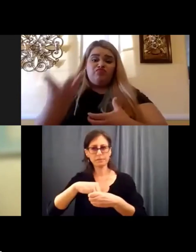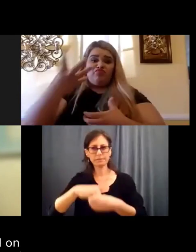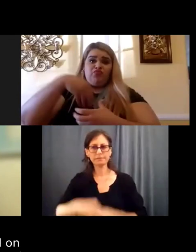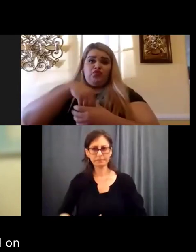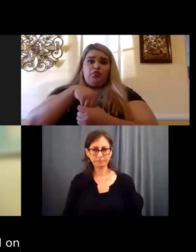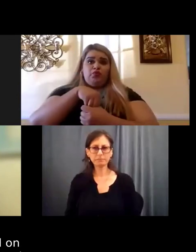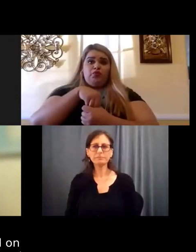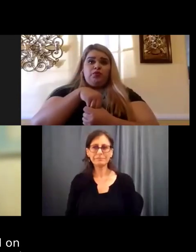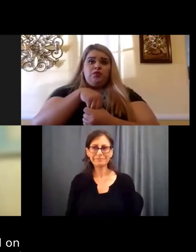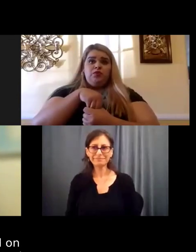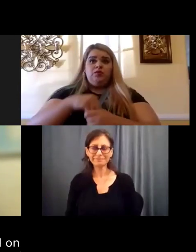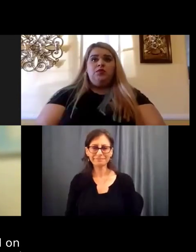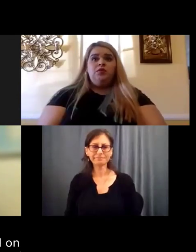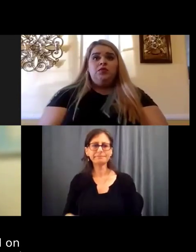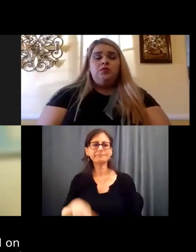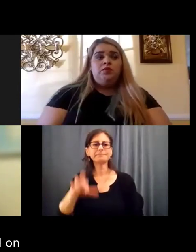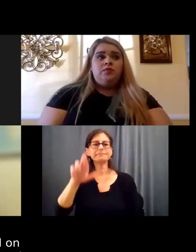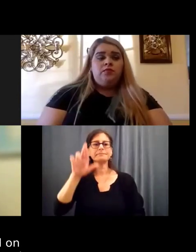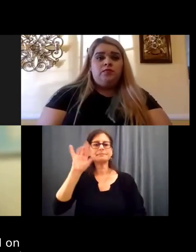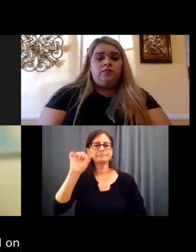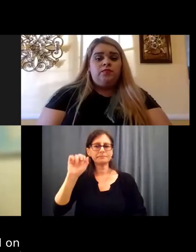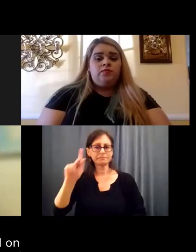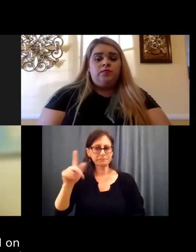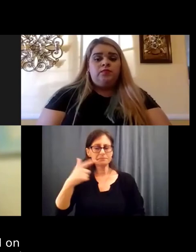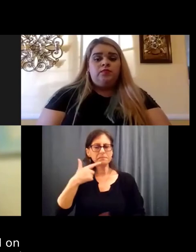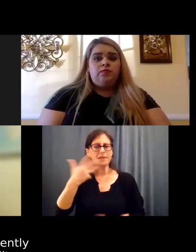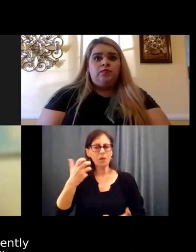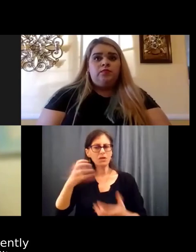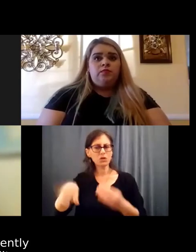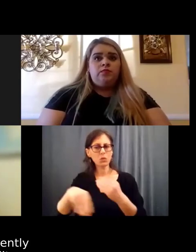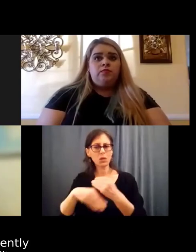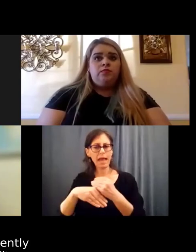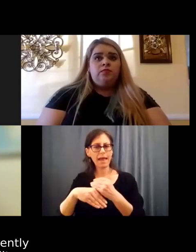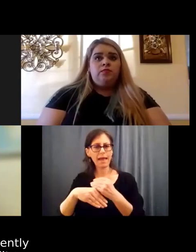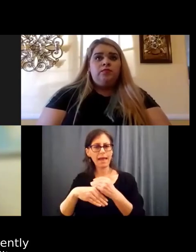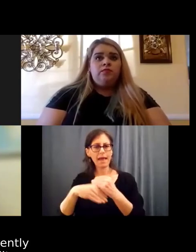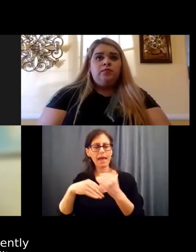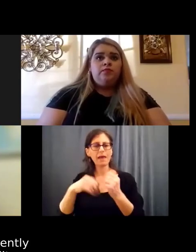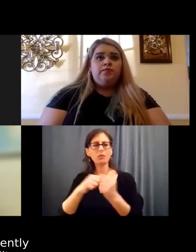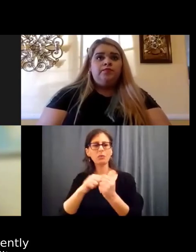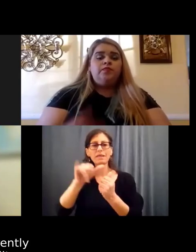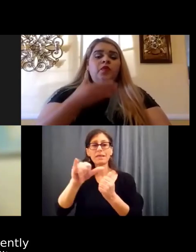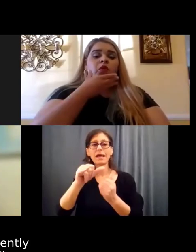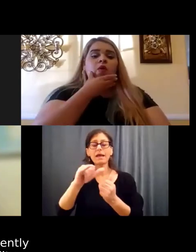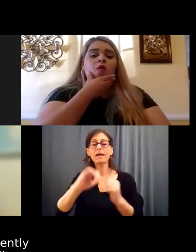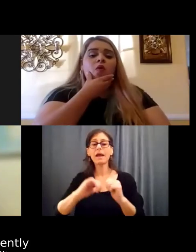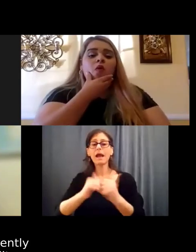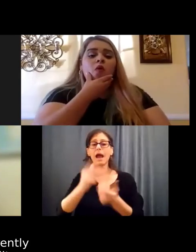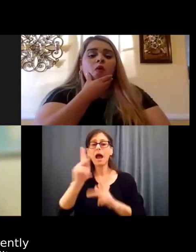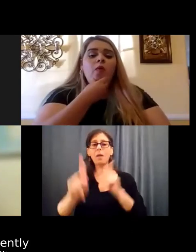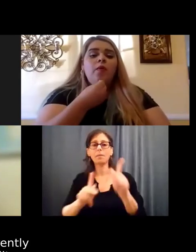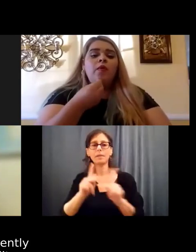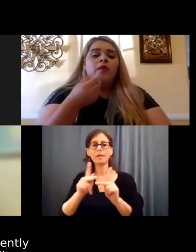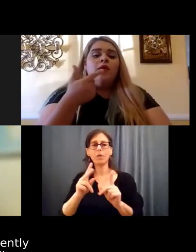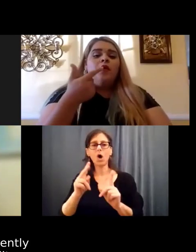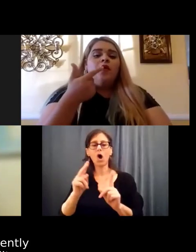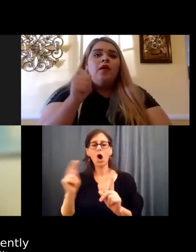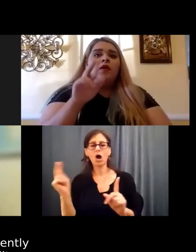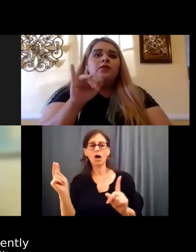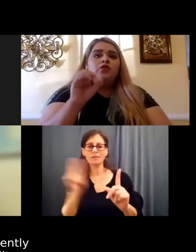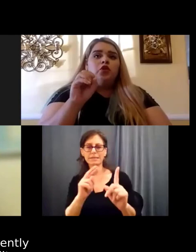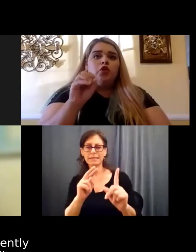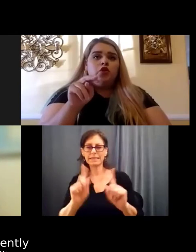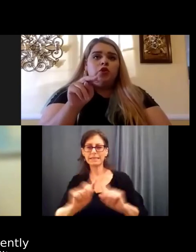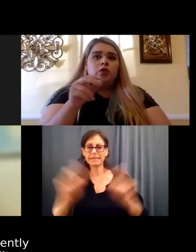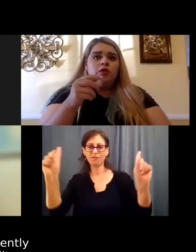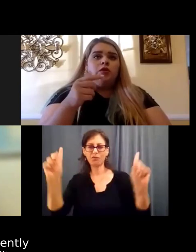I want to just build on what Garrison was saying about how people are seeing, seeing differently or seen only by